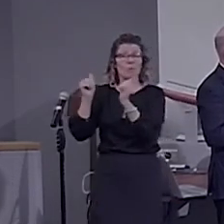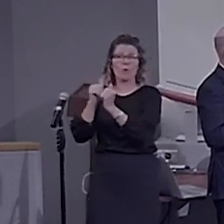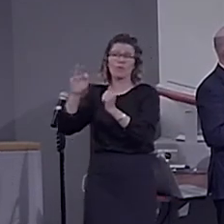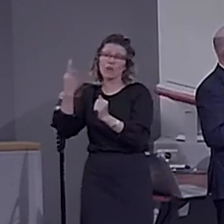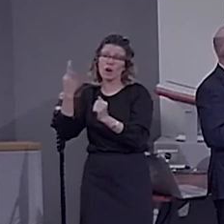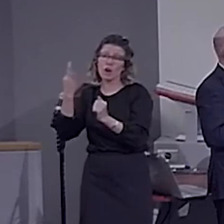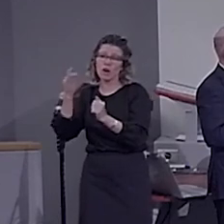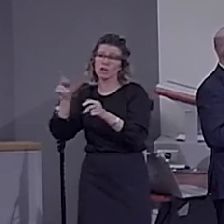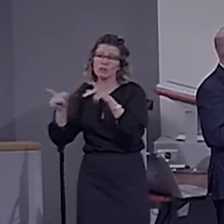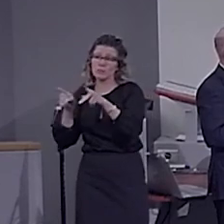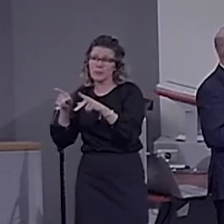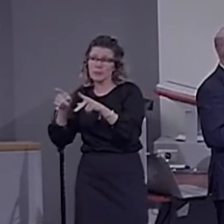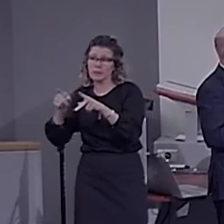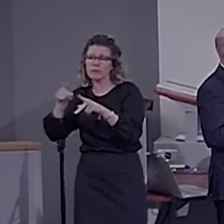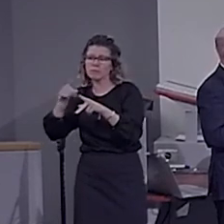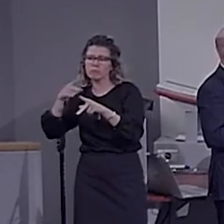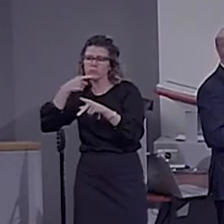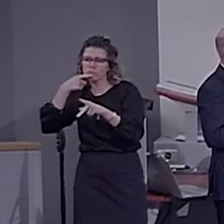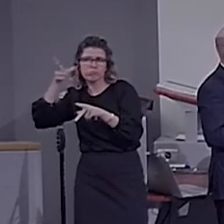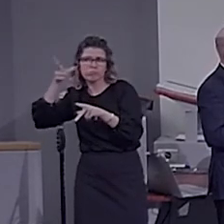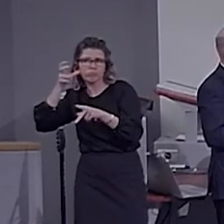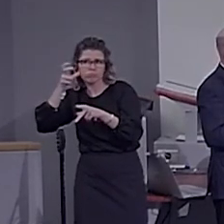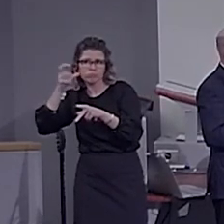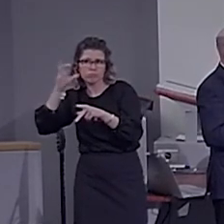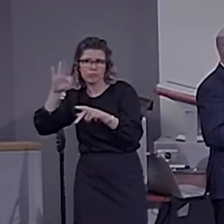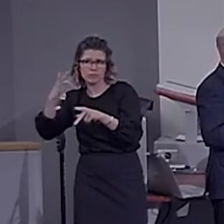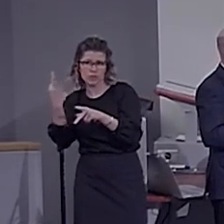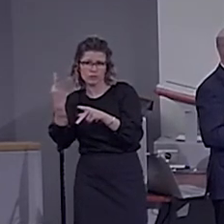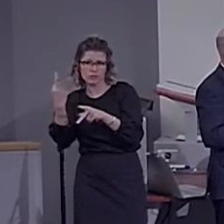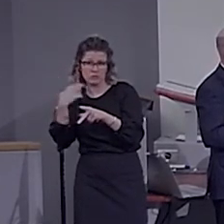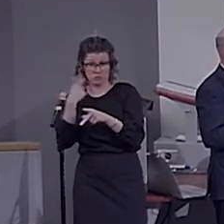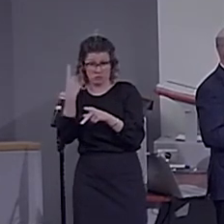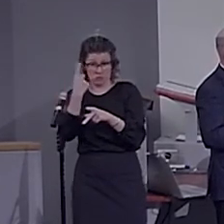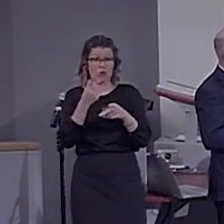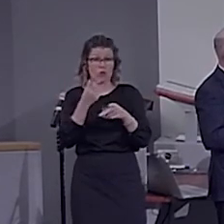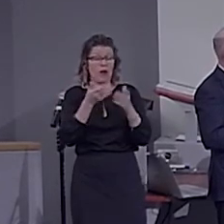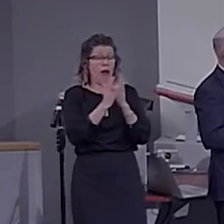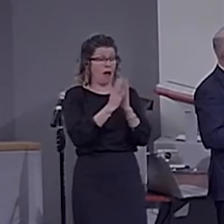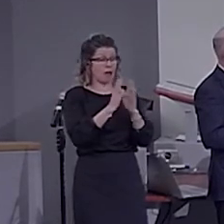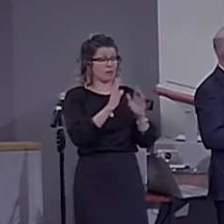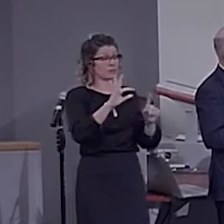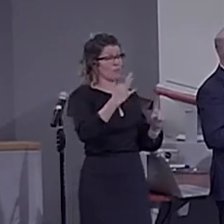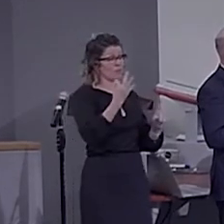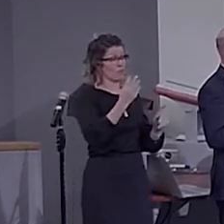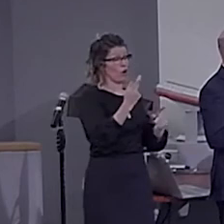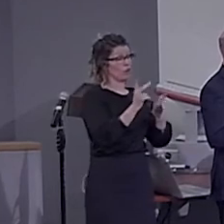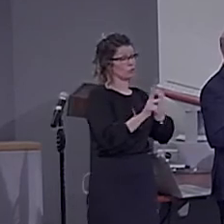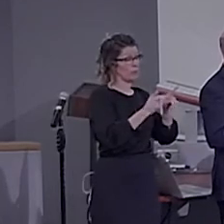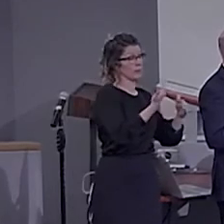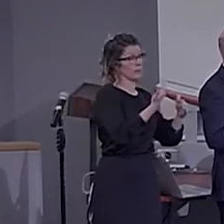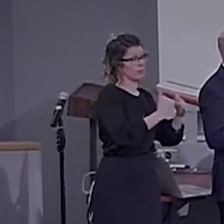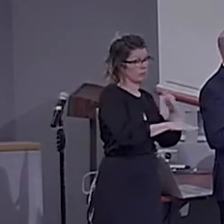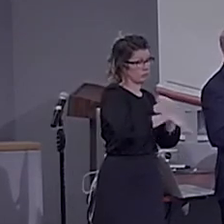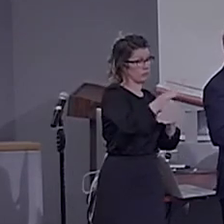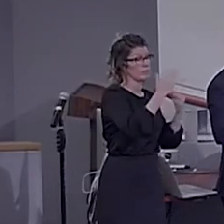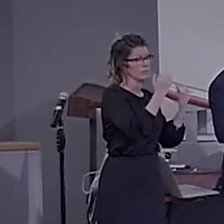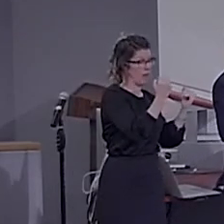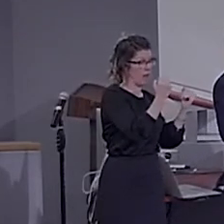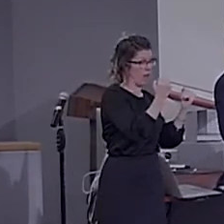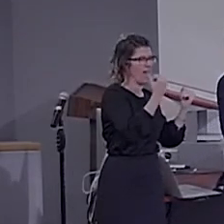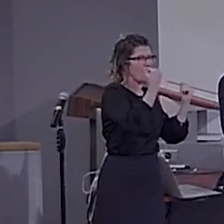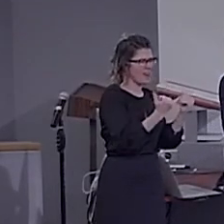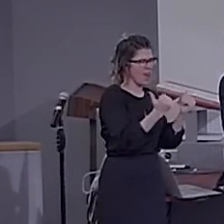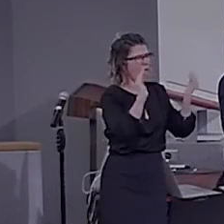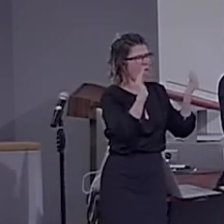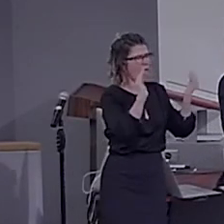listening to French because the task of having French people read and then pairing them to French people